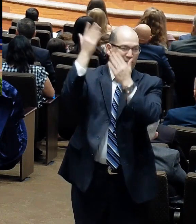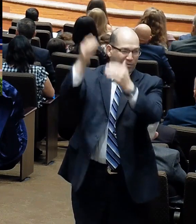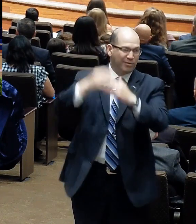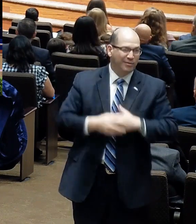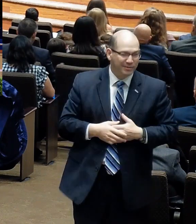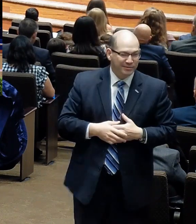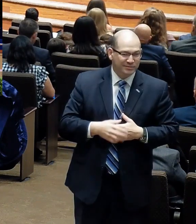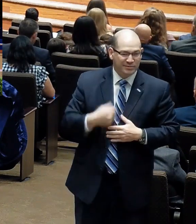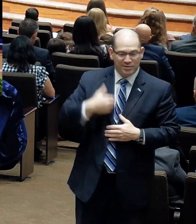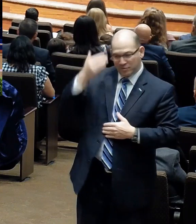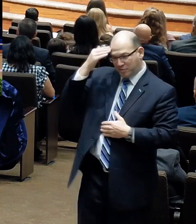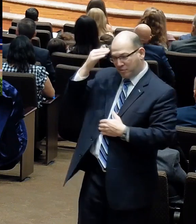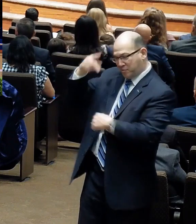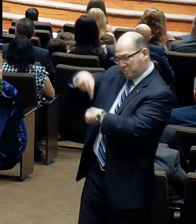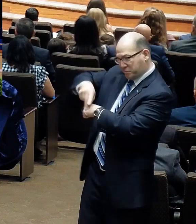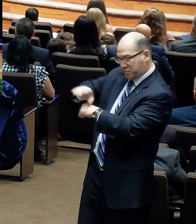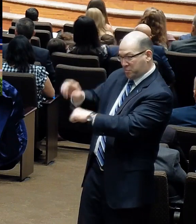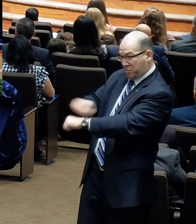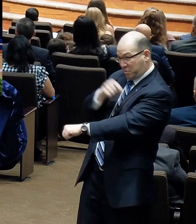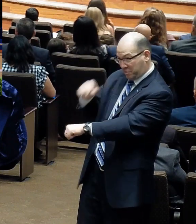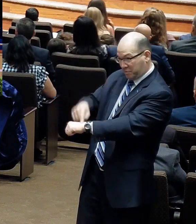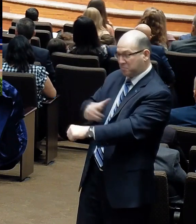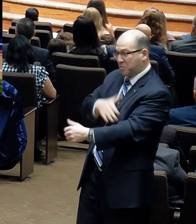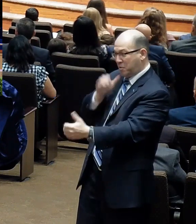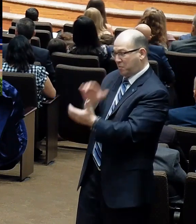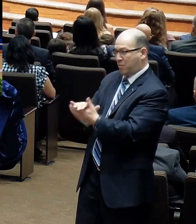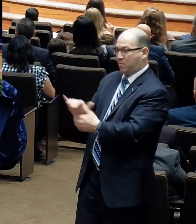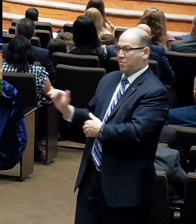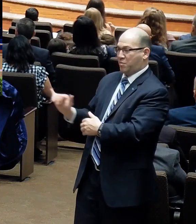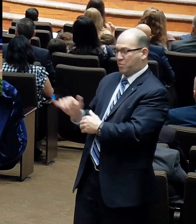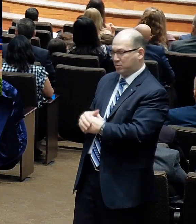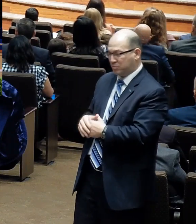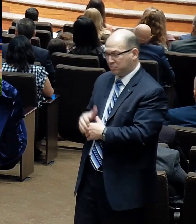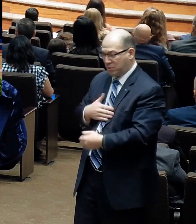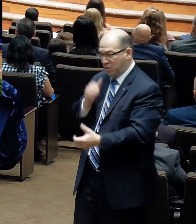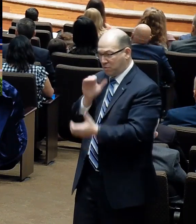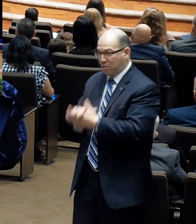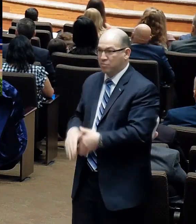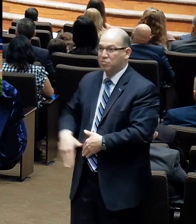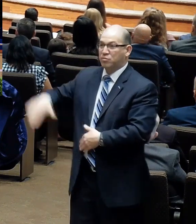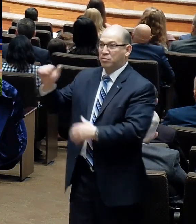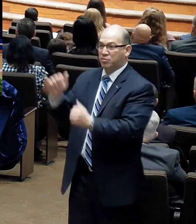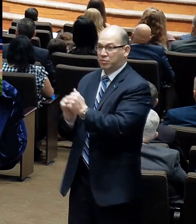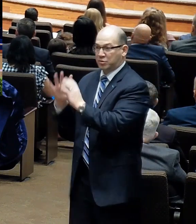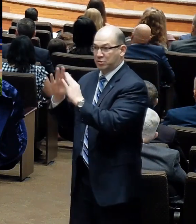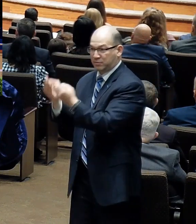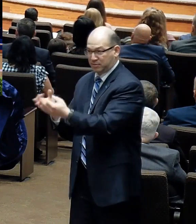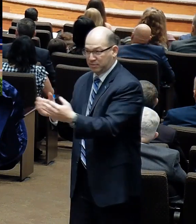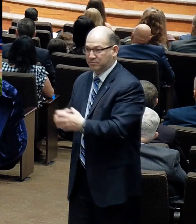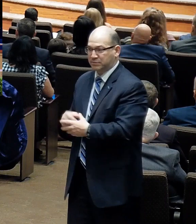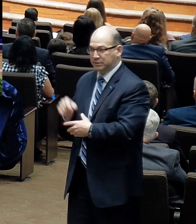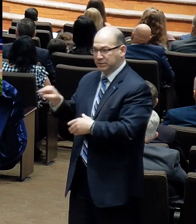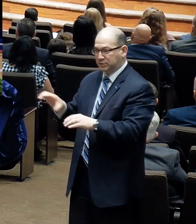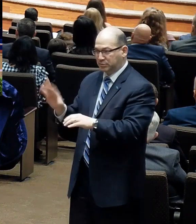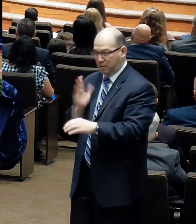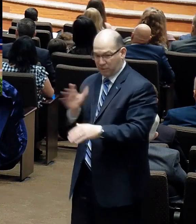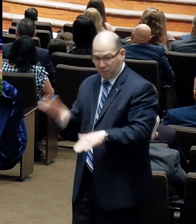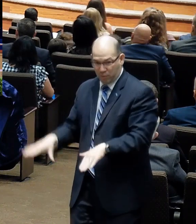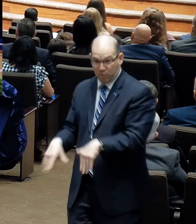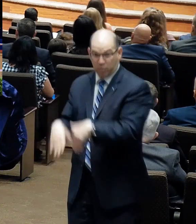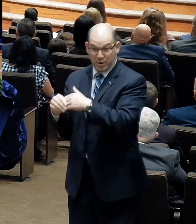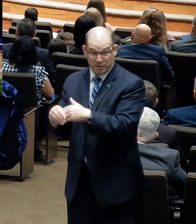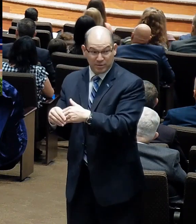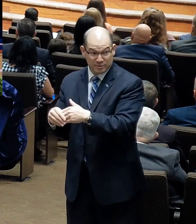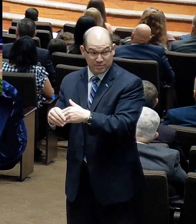some time and my wife and, and grew up and with, with their family, he helped officiate our wedding and I've admired him from